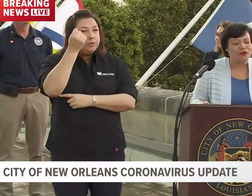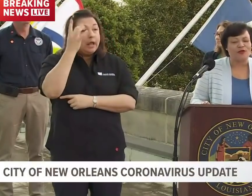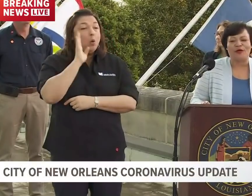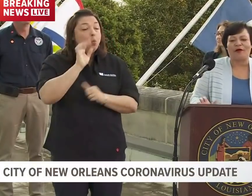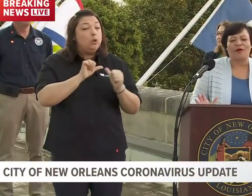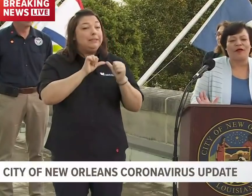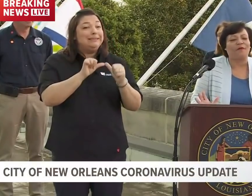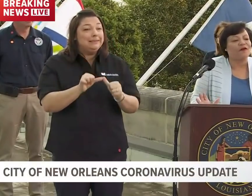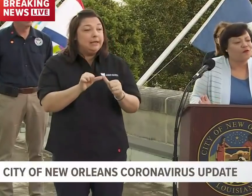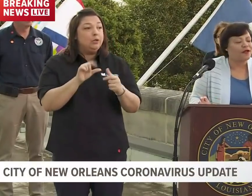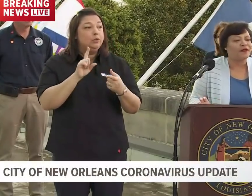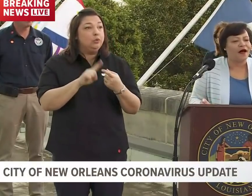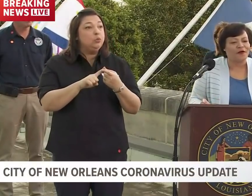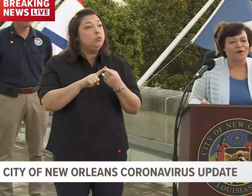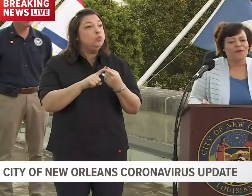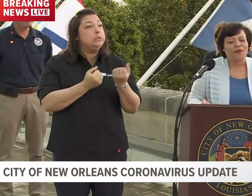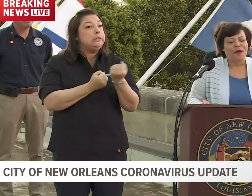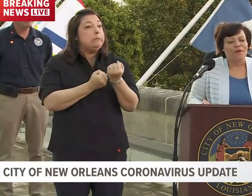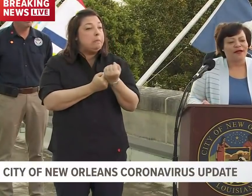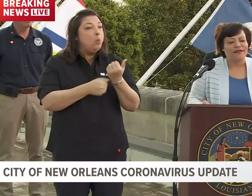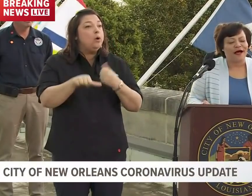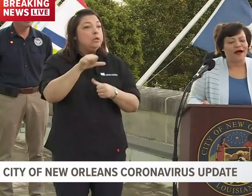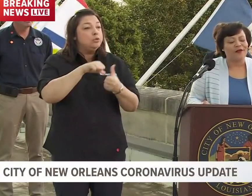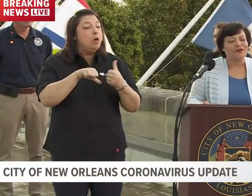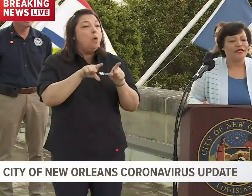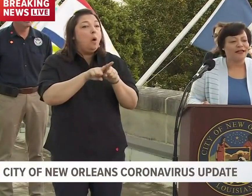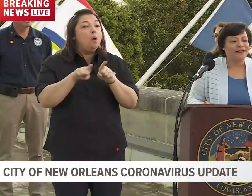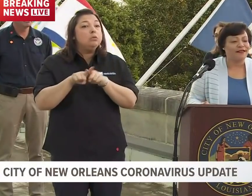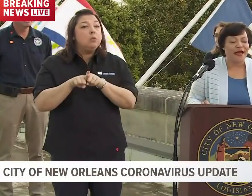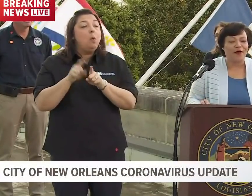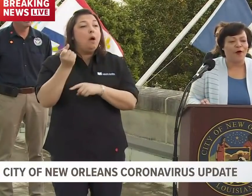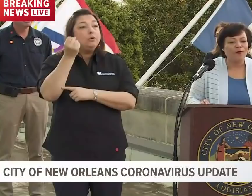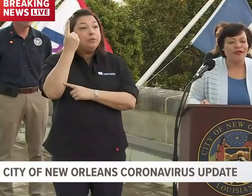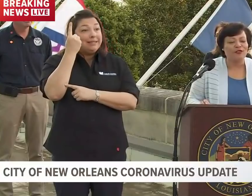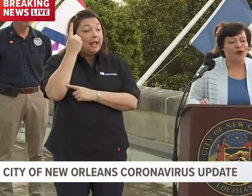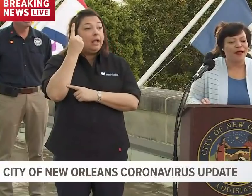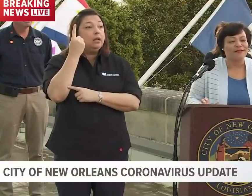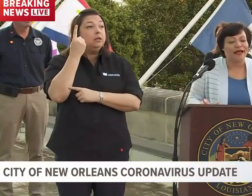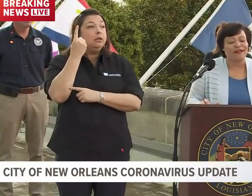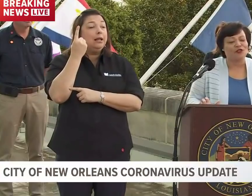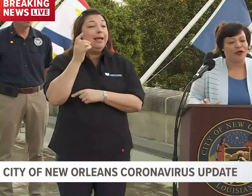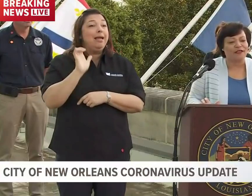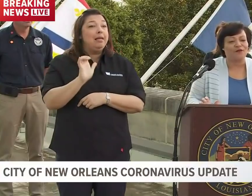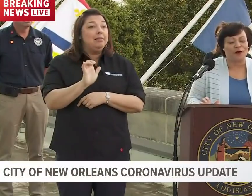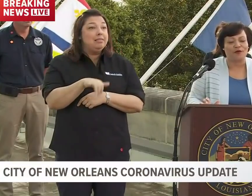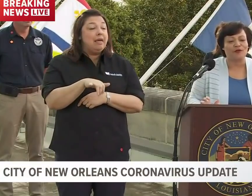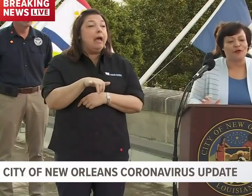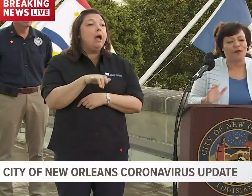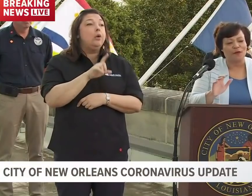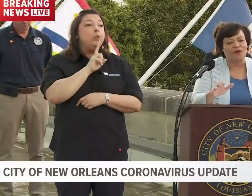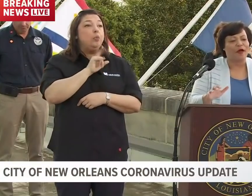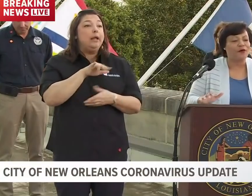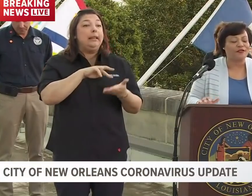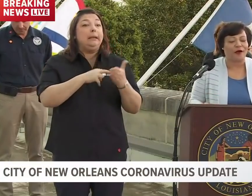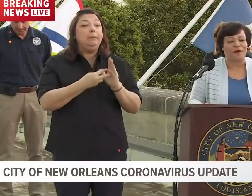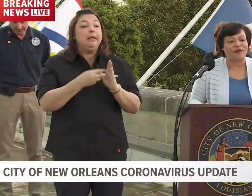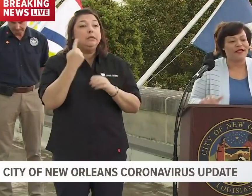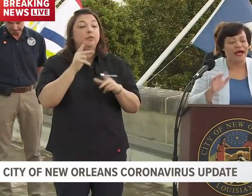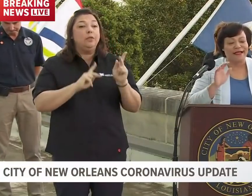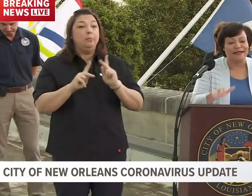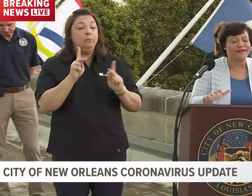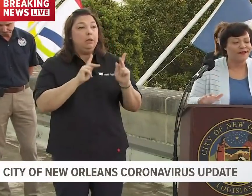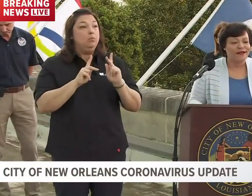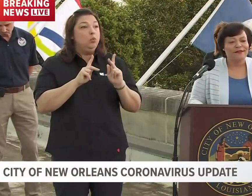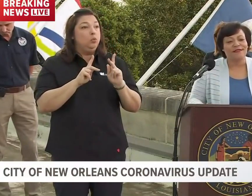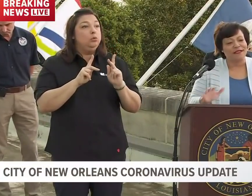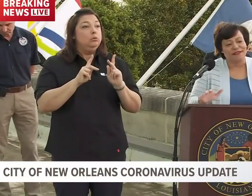continue to not only uplift one another, but understanding that that only translate and transfers to the people that we serve. And